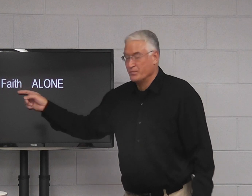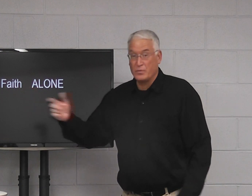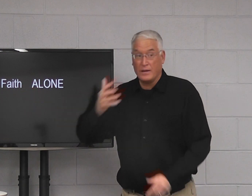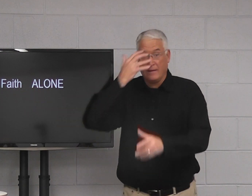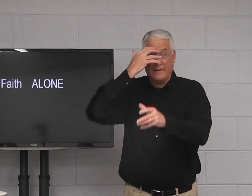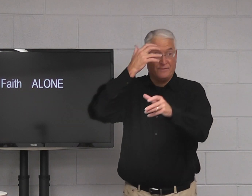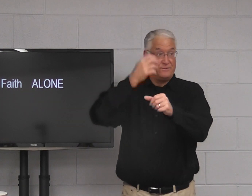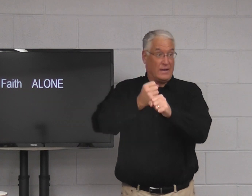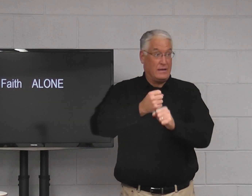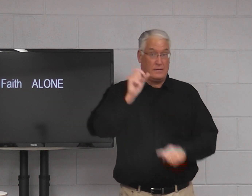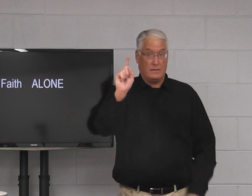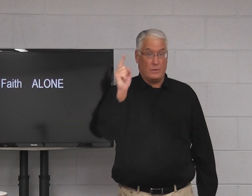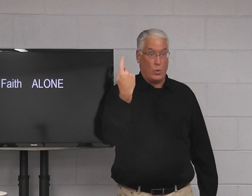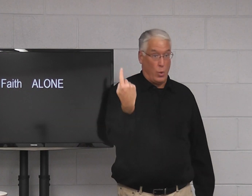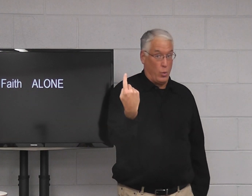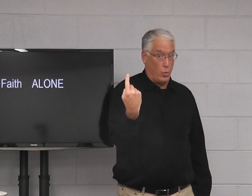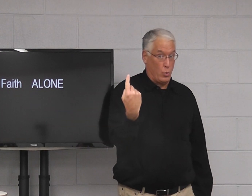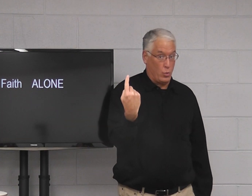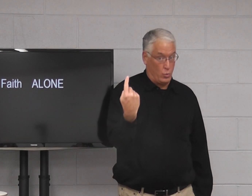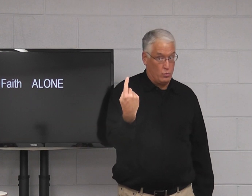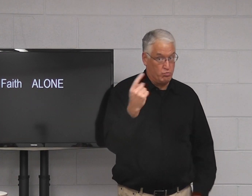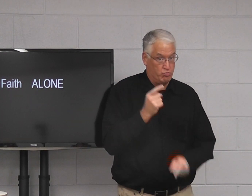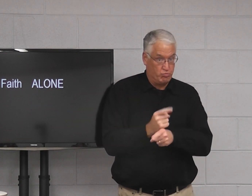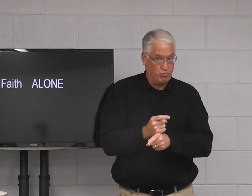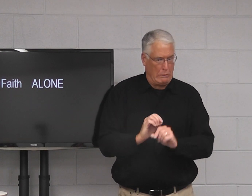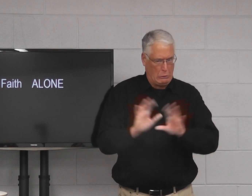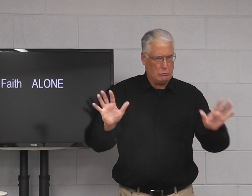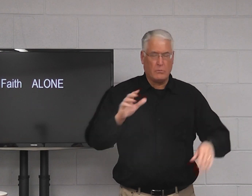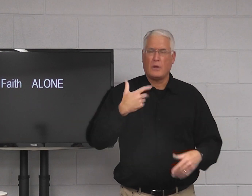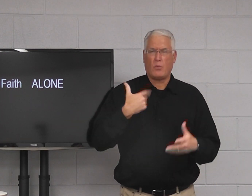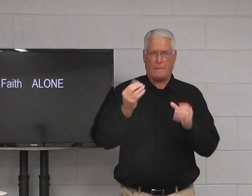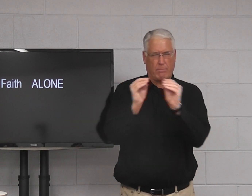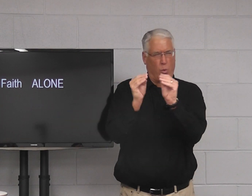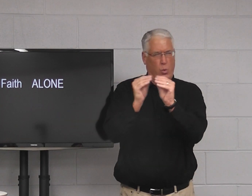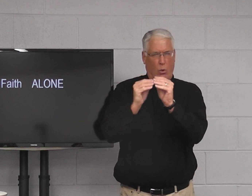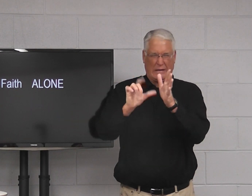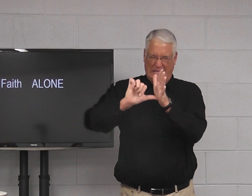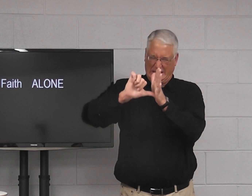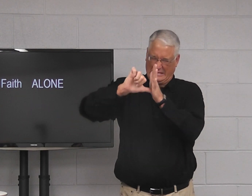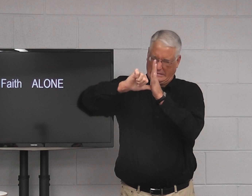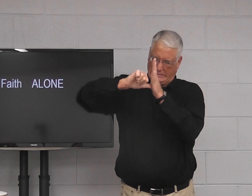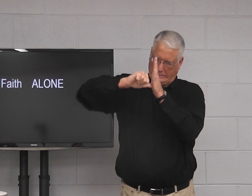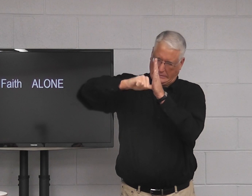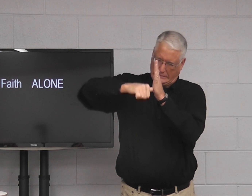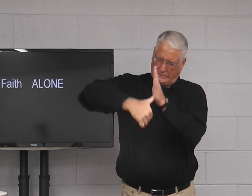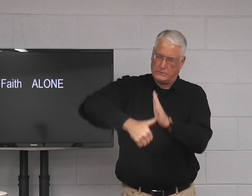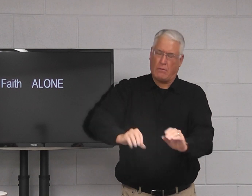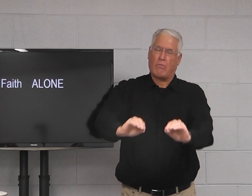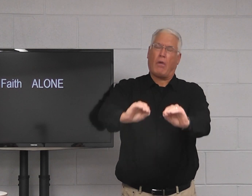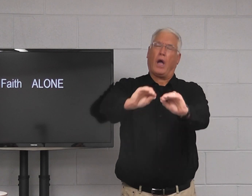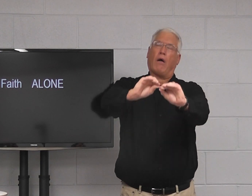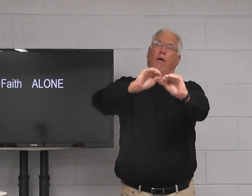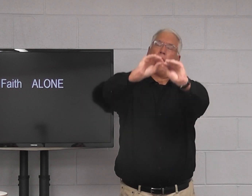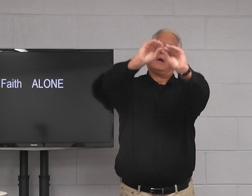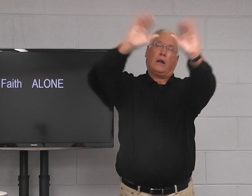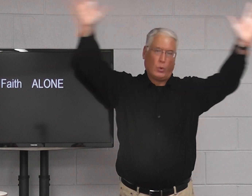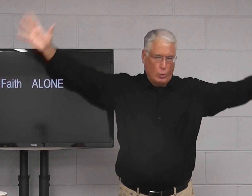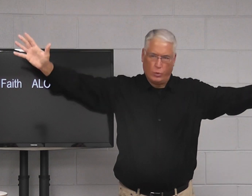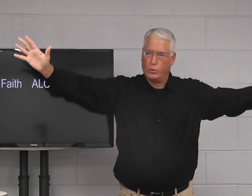So faith alone, right, you know, want to really emphasize and